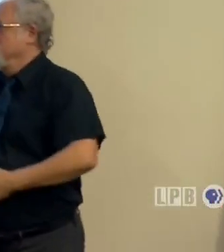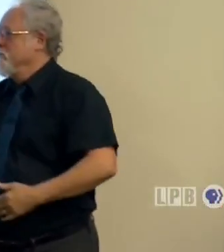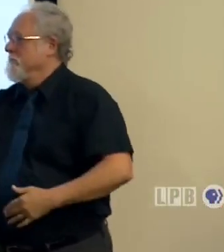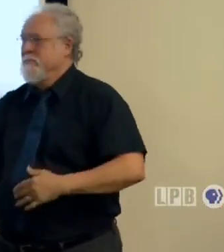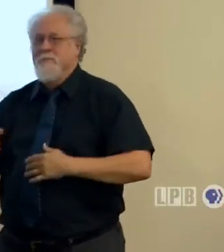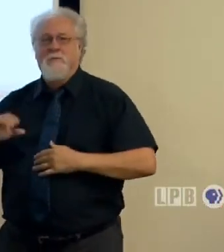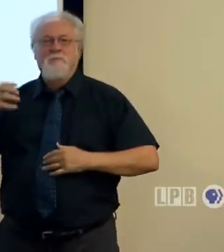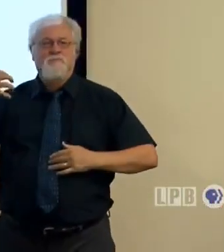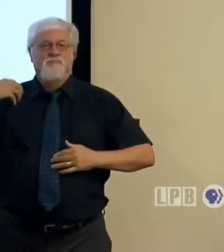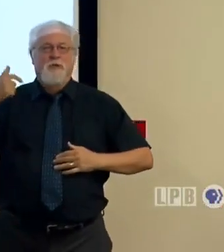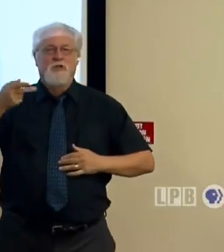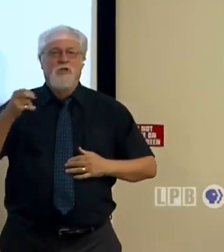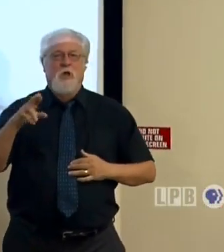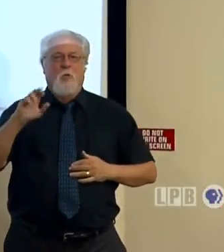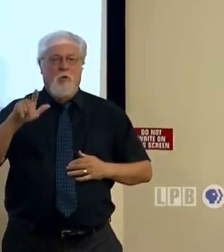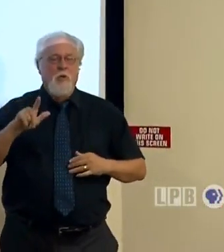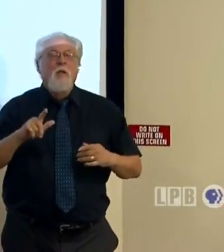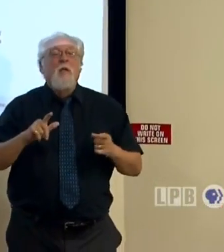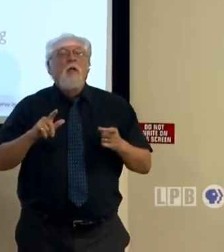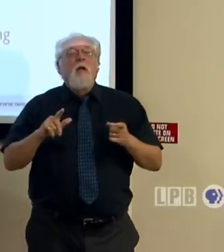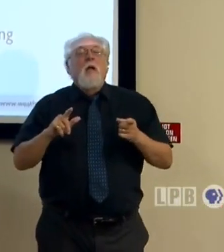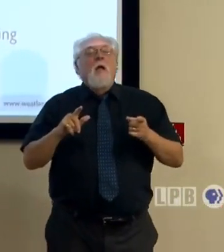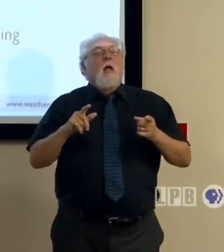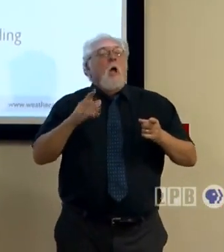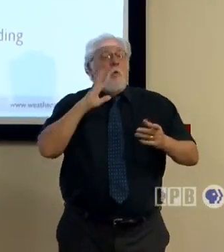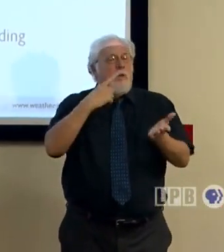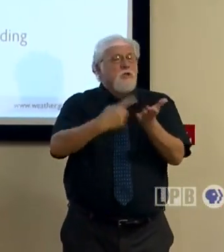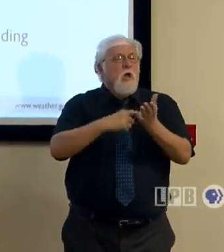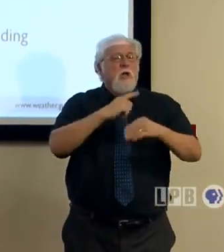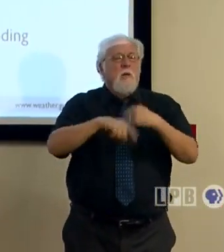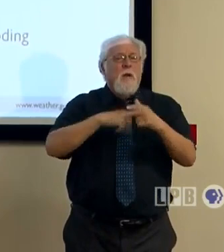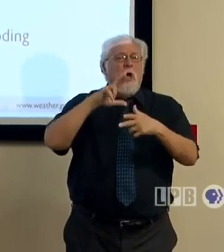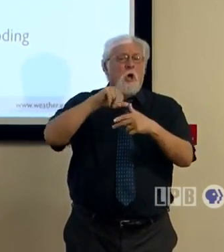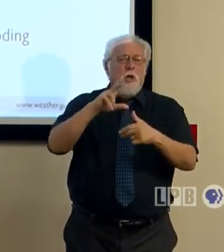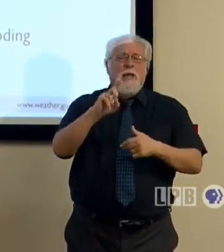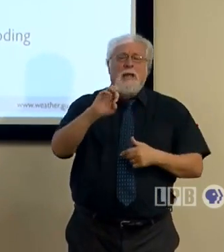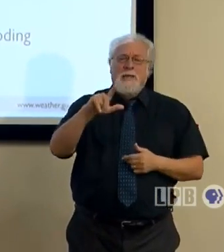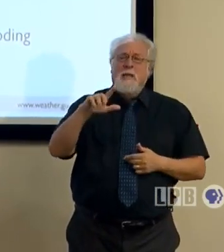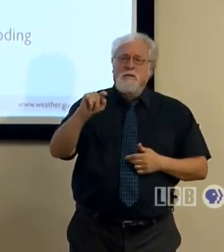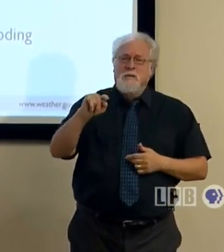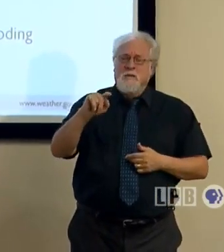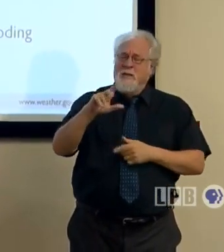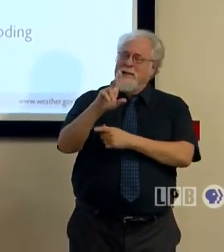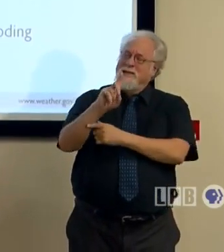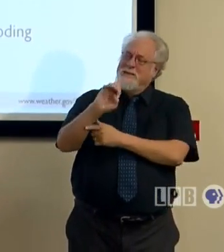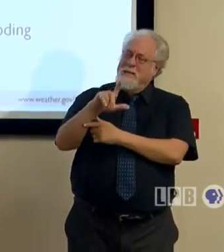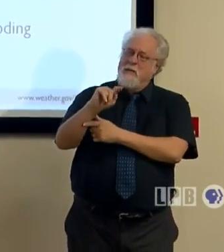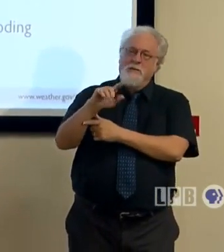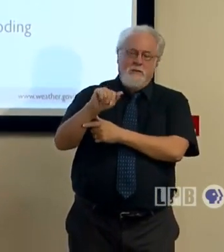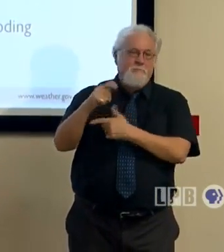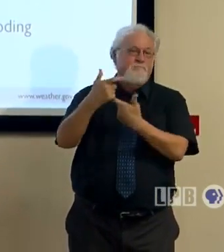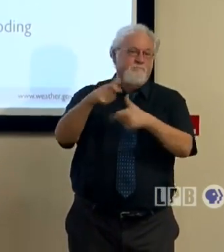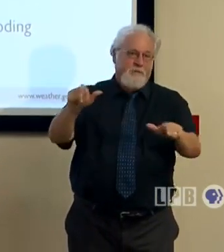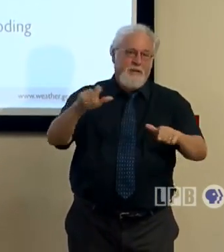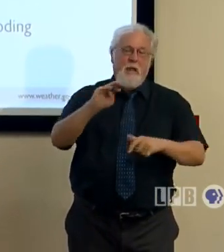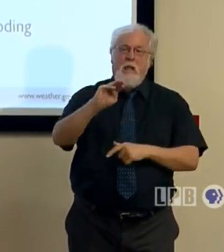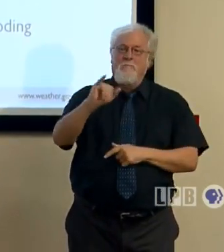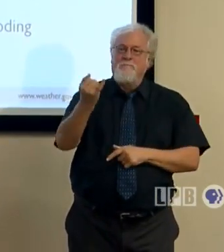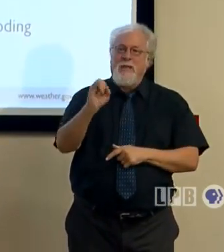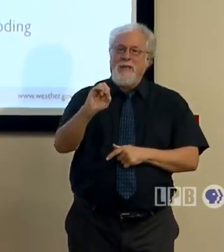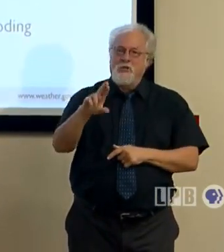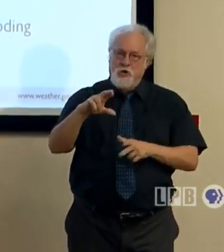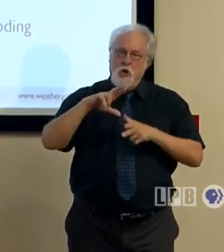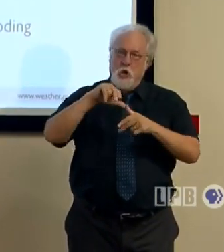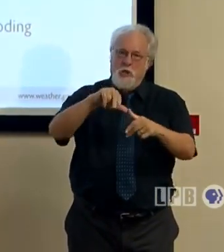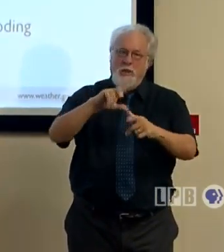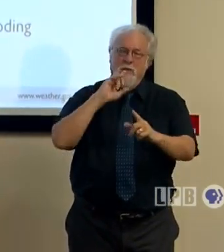Thank you, General. So, again, let's talk a little bit about Hurricane Delta. Hurricane Delta is a major hurricane. Right now it is